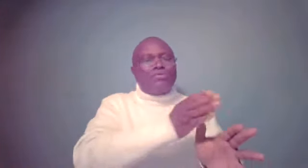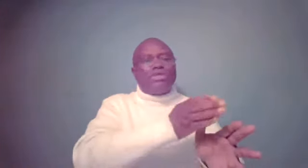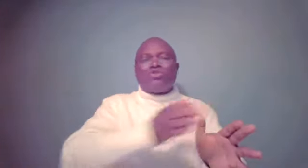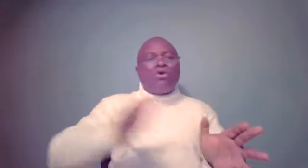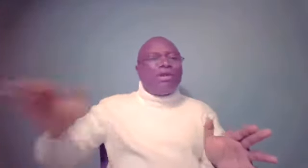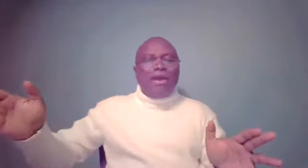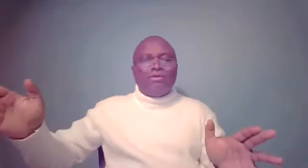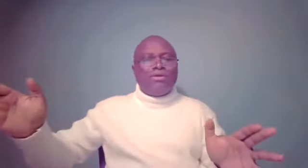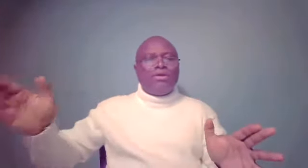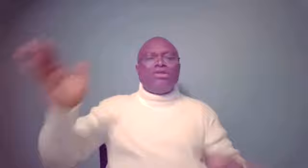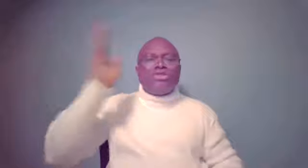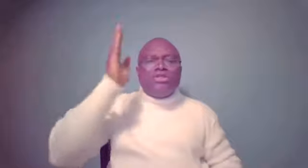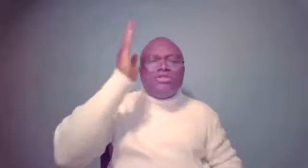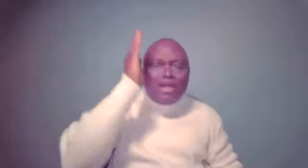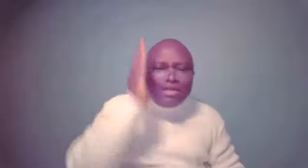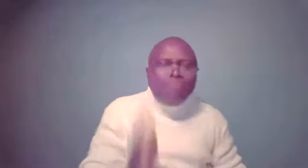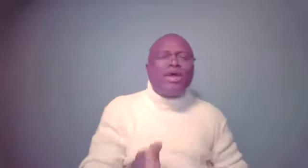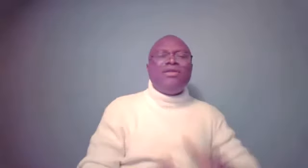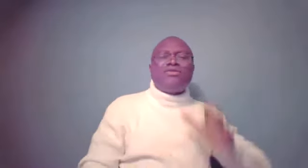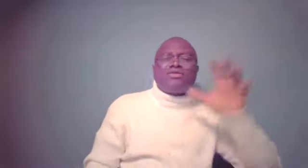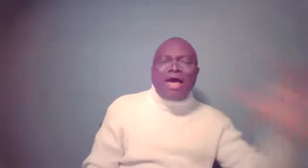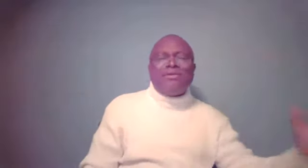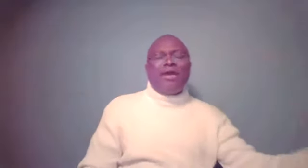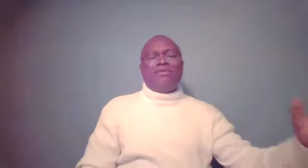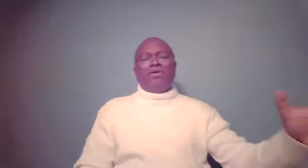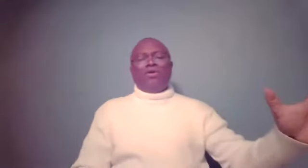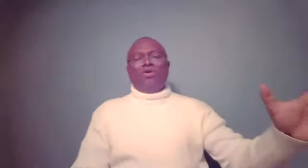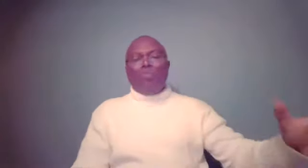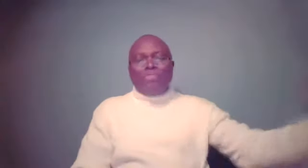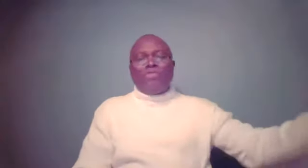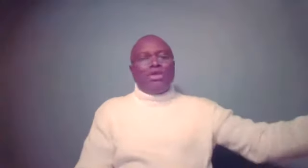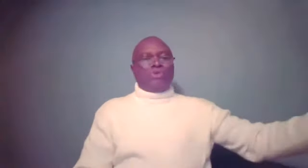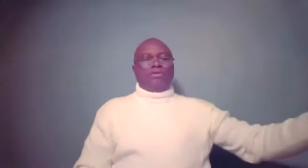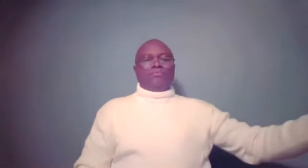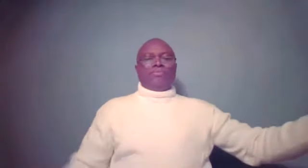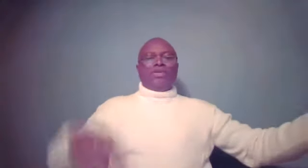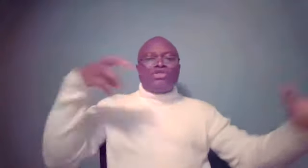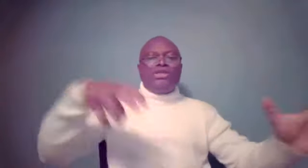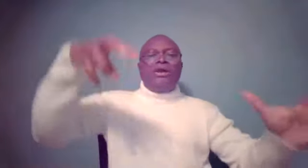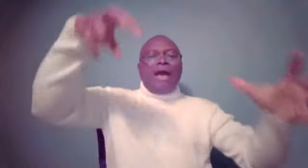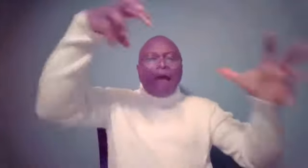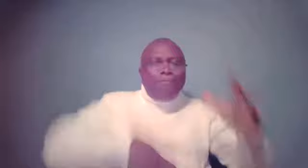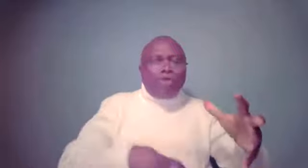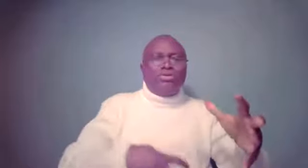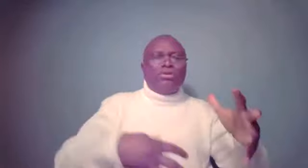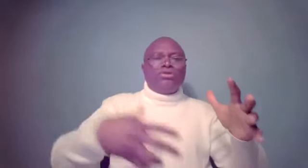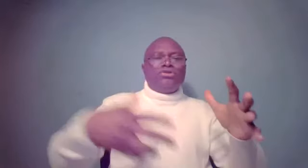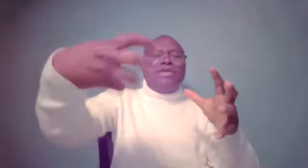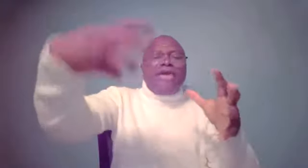is so clear. She deliberately sided with Israel. She hobbled, she gave